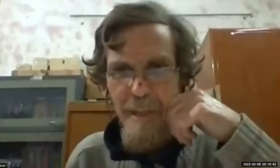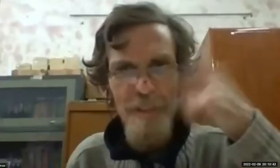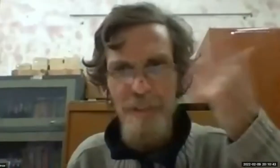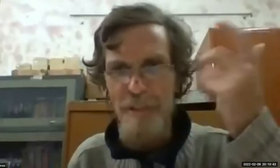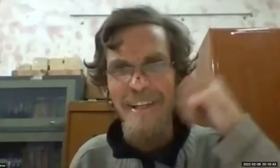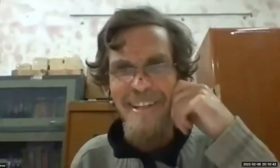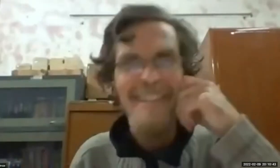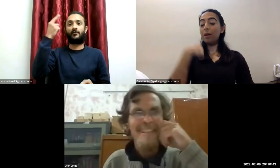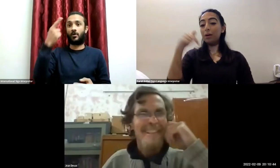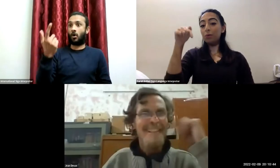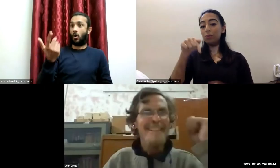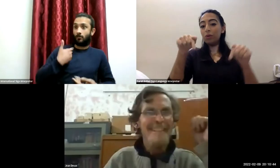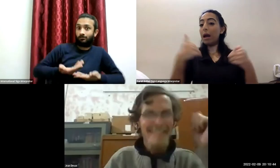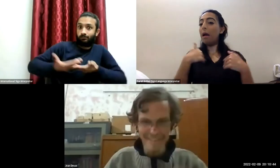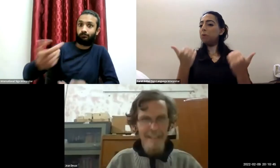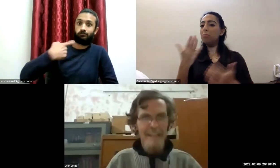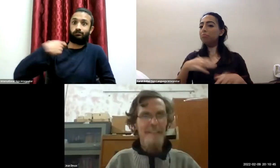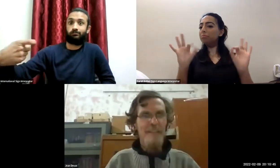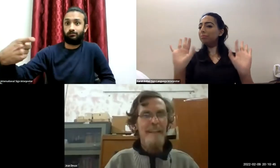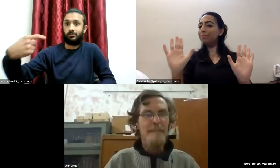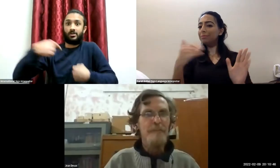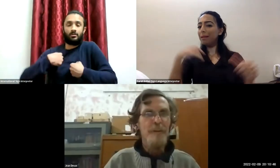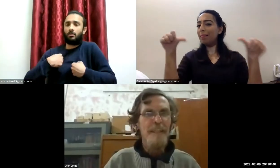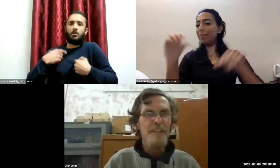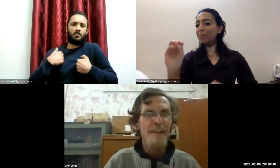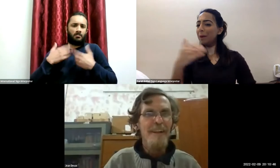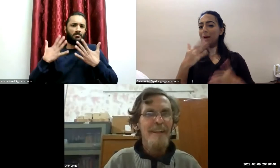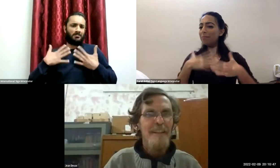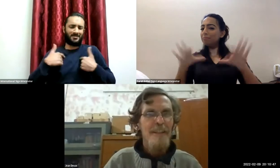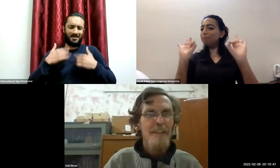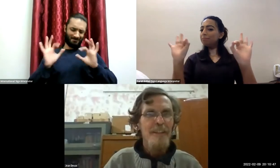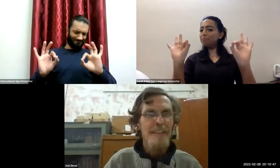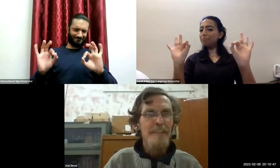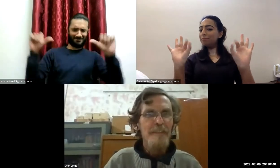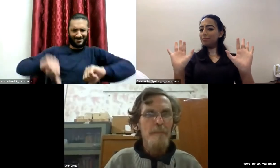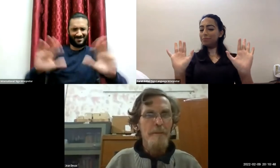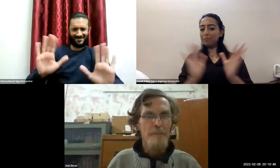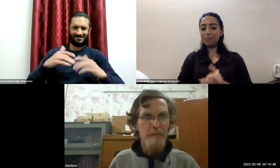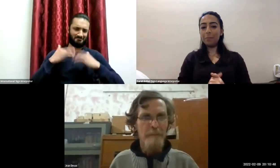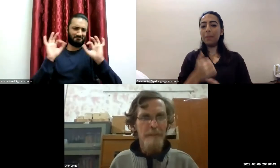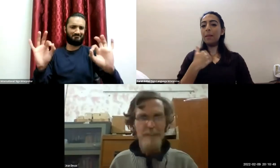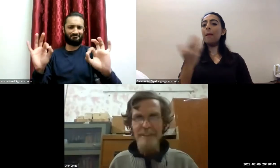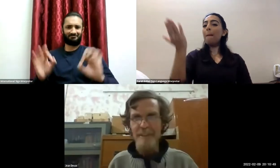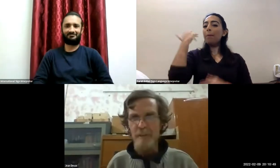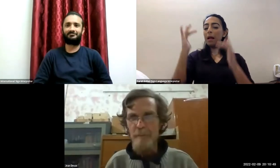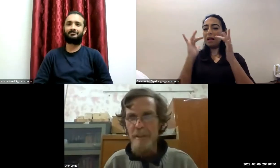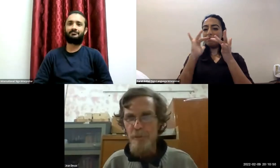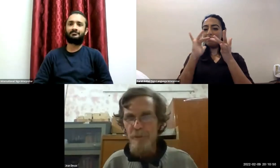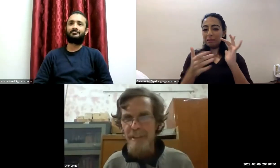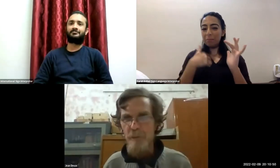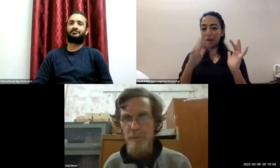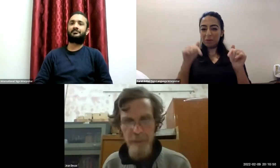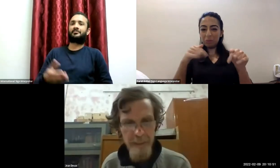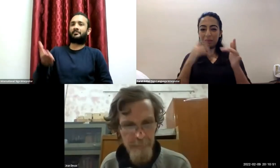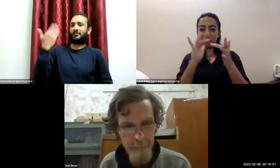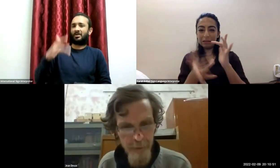today i'm actually fine uh i have had occasional connectivity for everyone so if i disconnect that i will be able